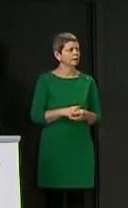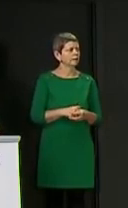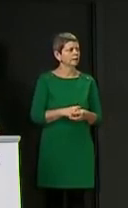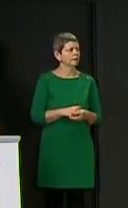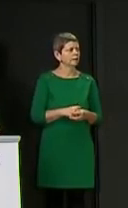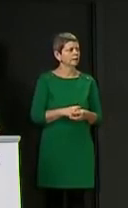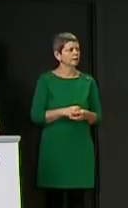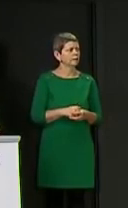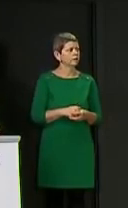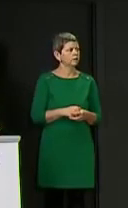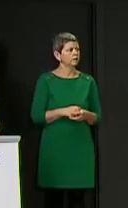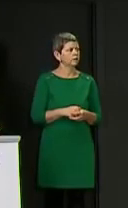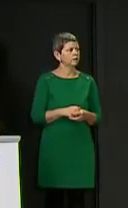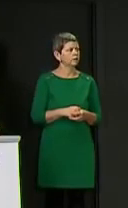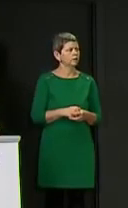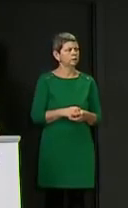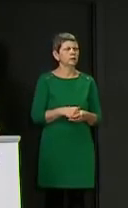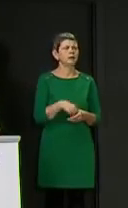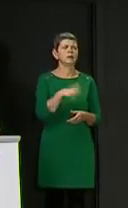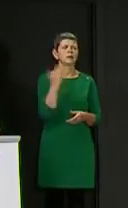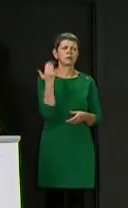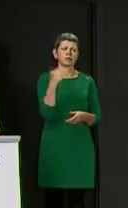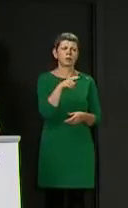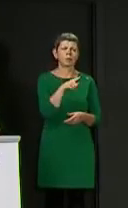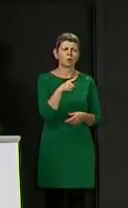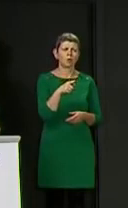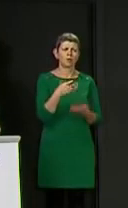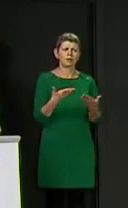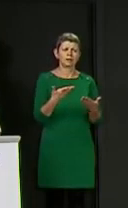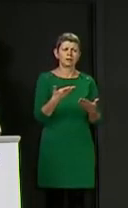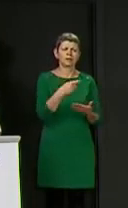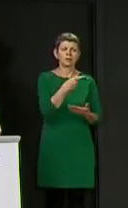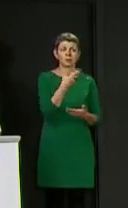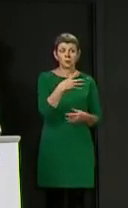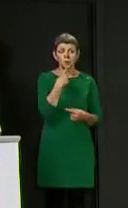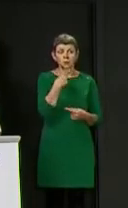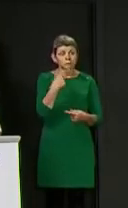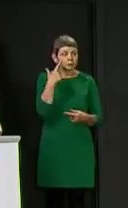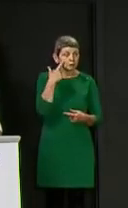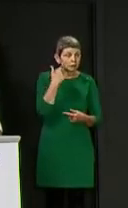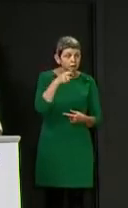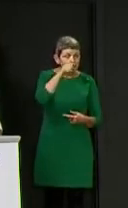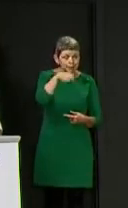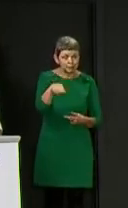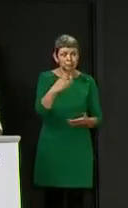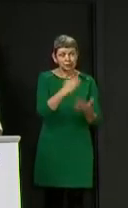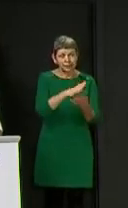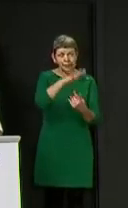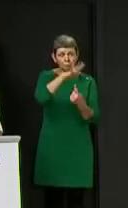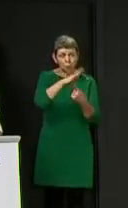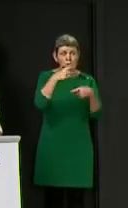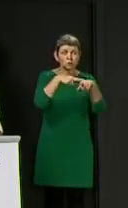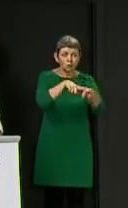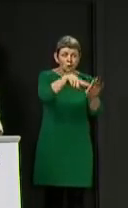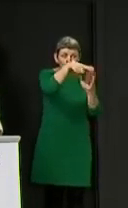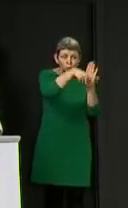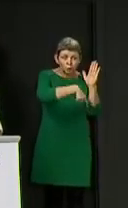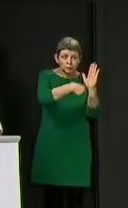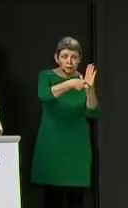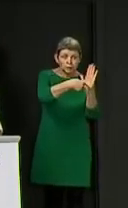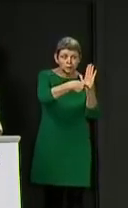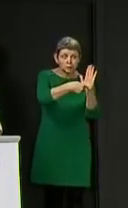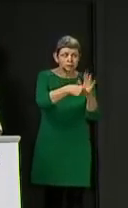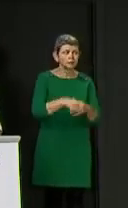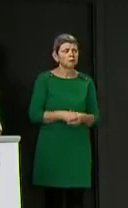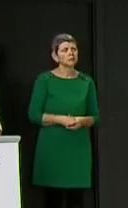spoke directly to younger Scots on the importance of following guidelines but I wondered what you would